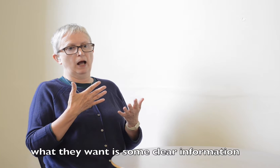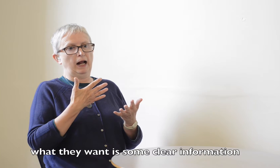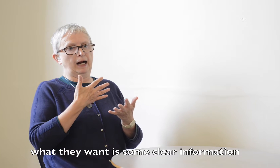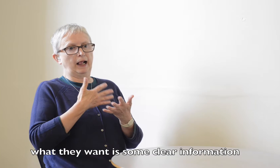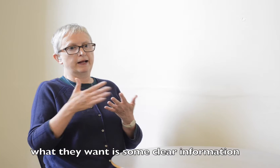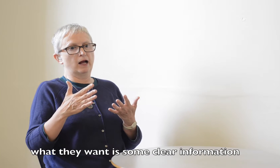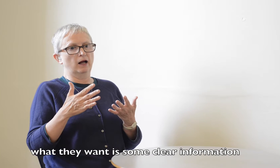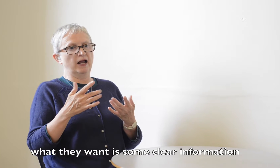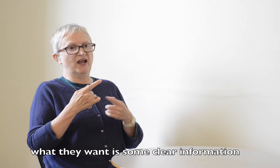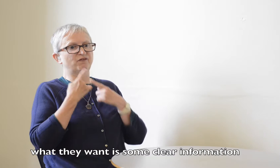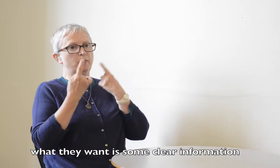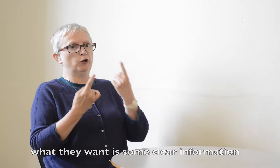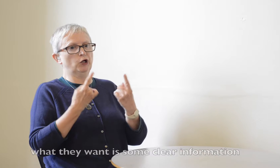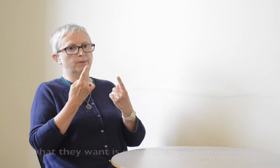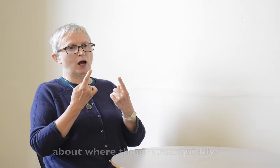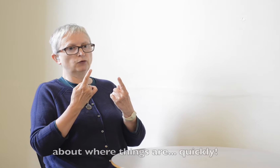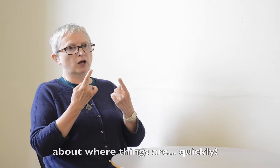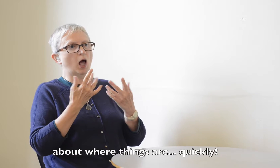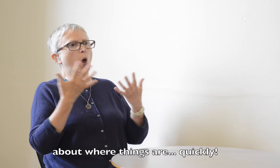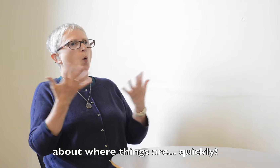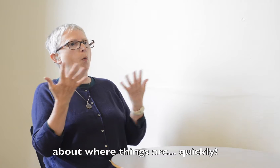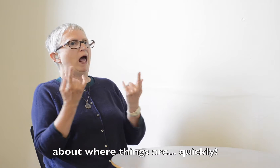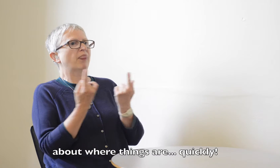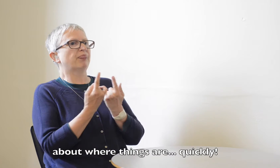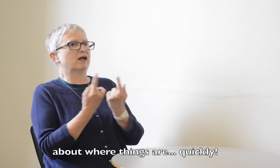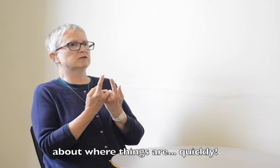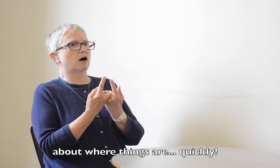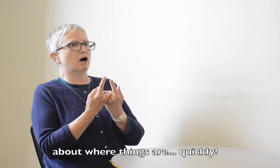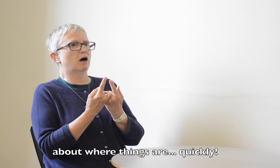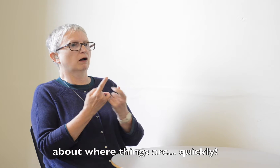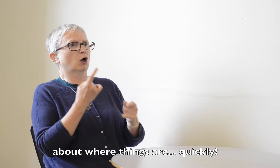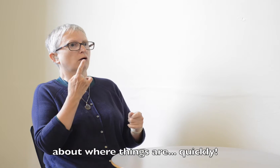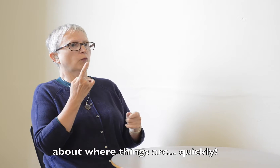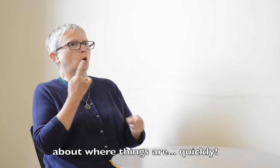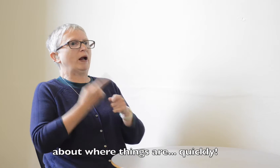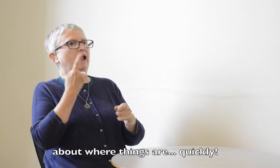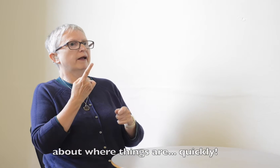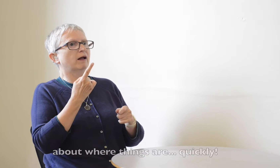moment they're in the future when they can't pick them,